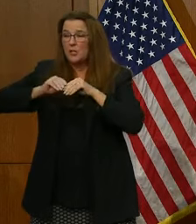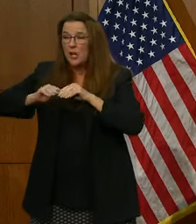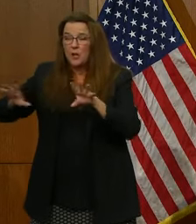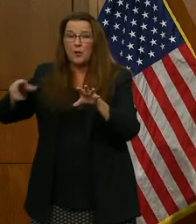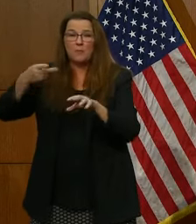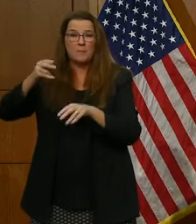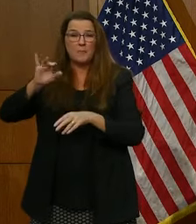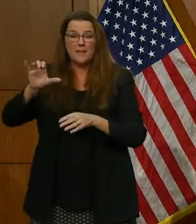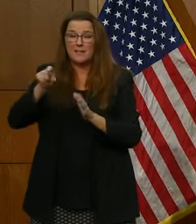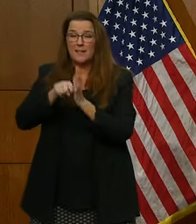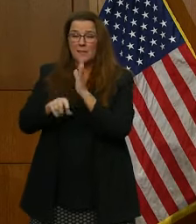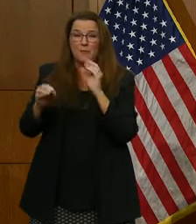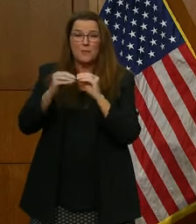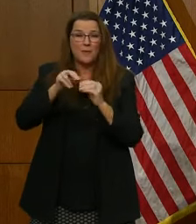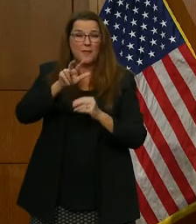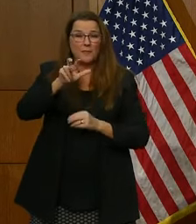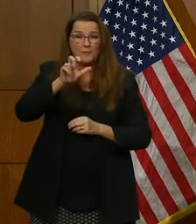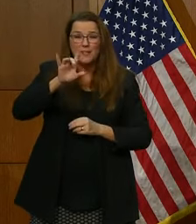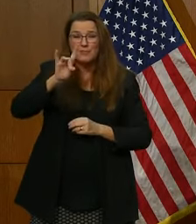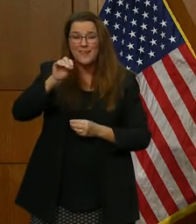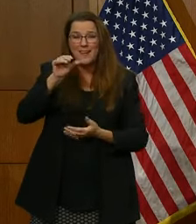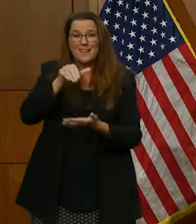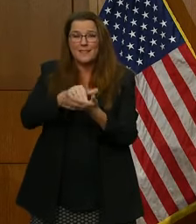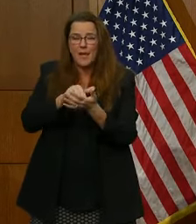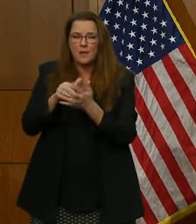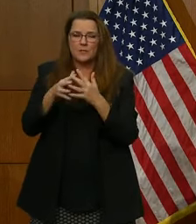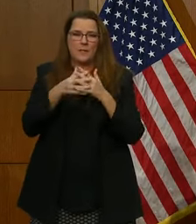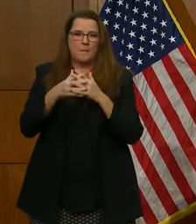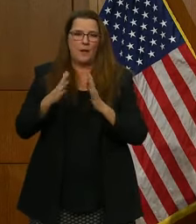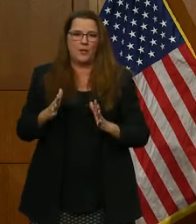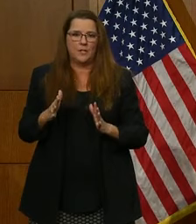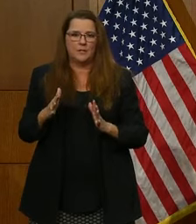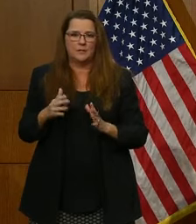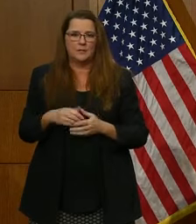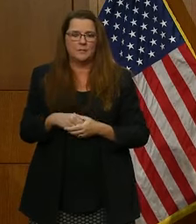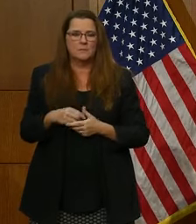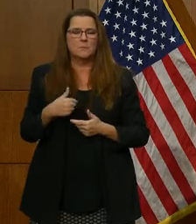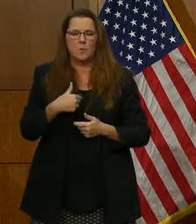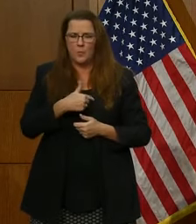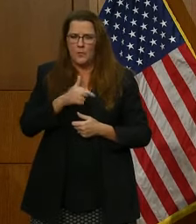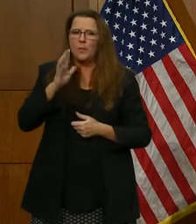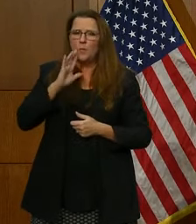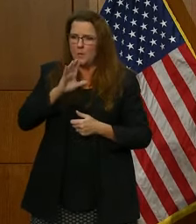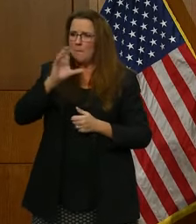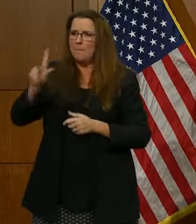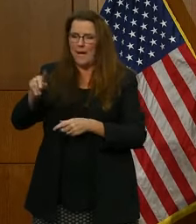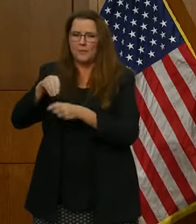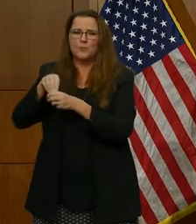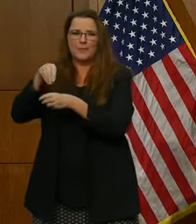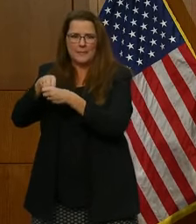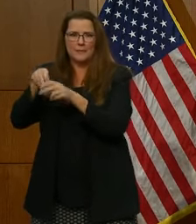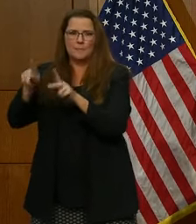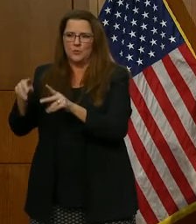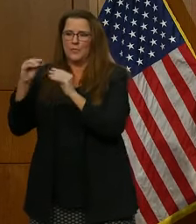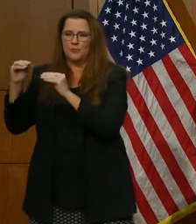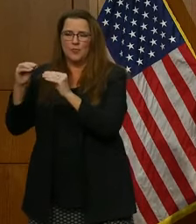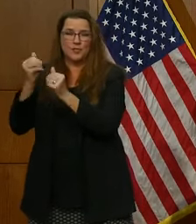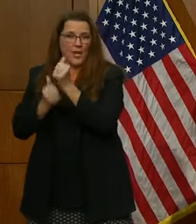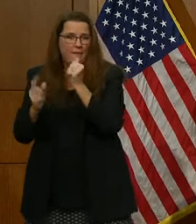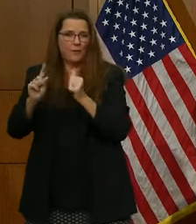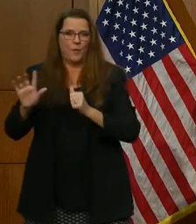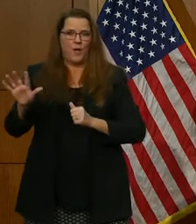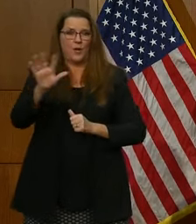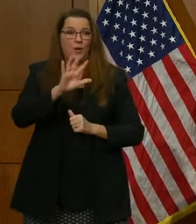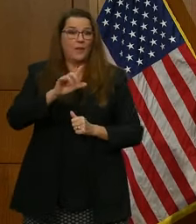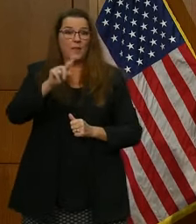than 380,000 Americans. We will get back to in-person instruction everywhere. The real question is, when will